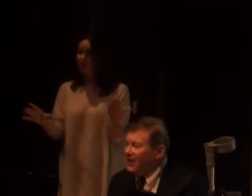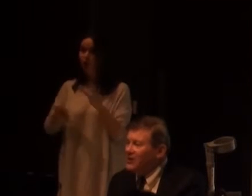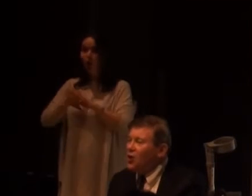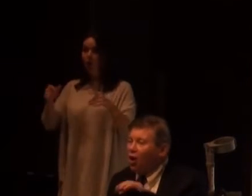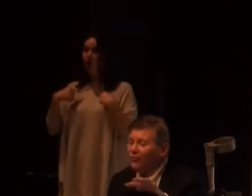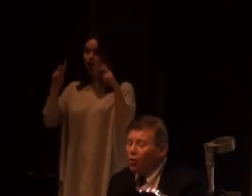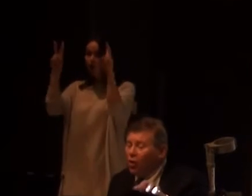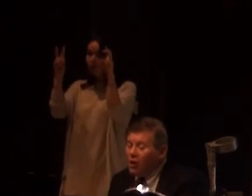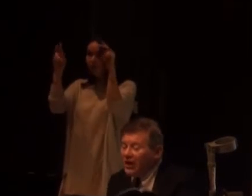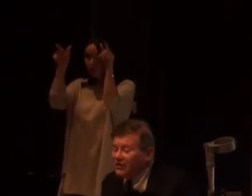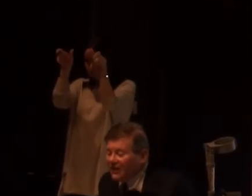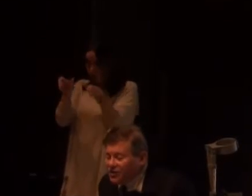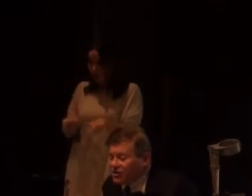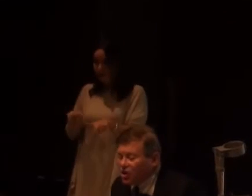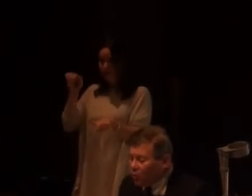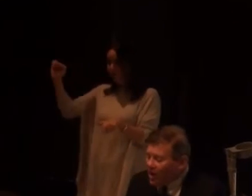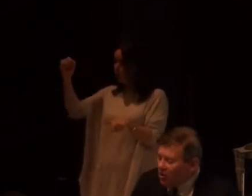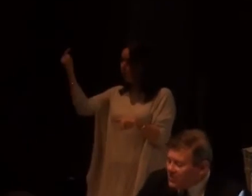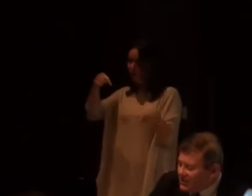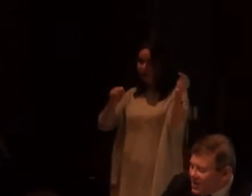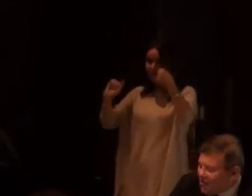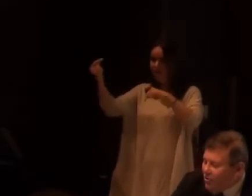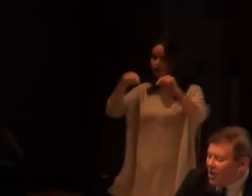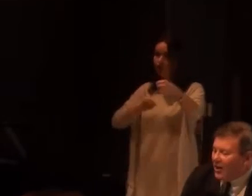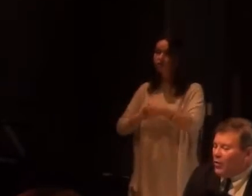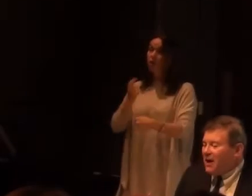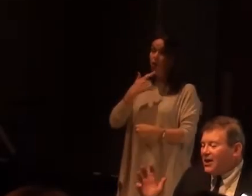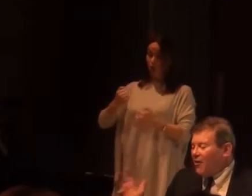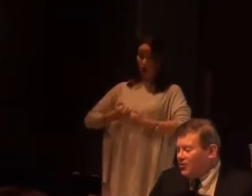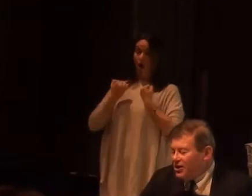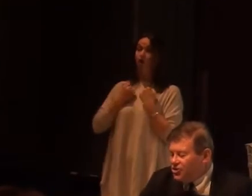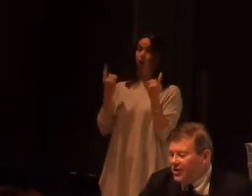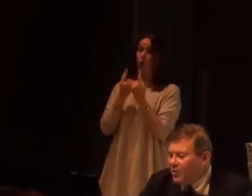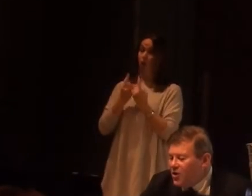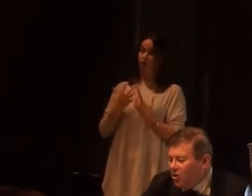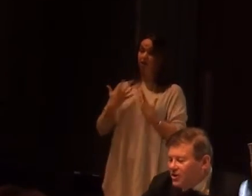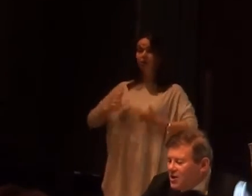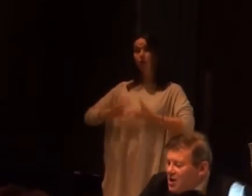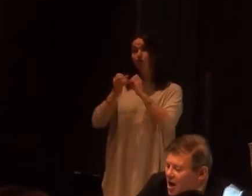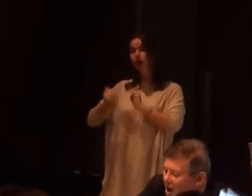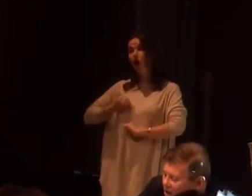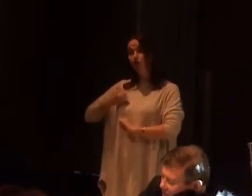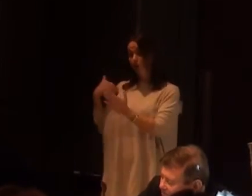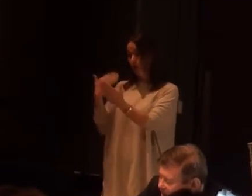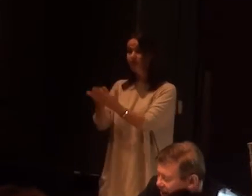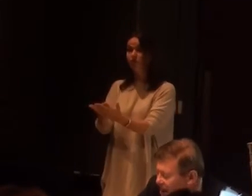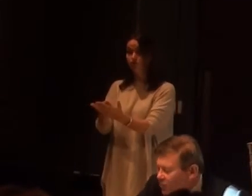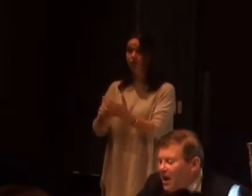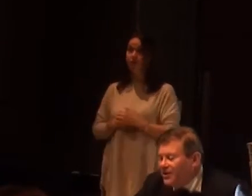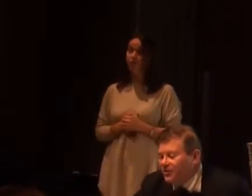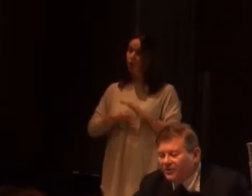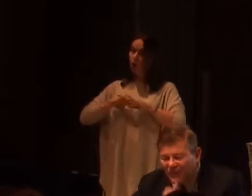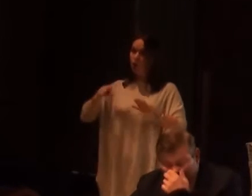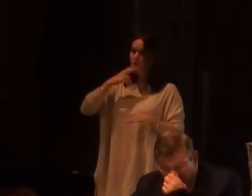the subjects of your interventions. We are objects in our own right. We make our own history. We're not being